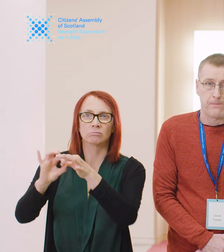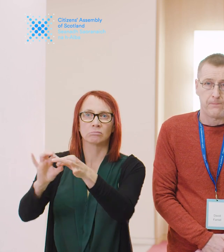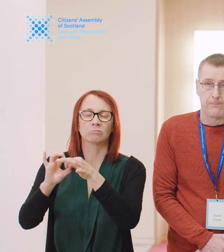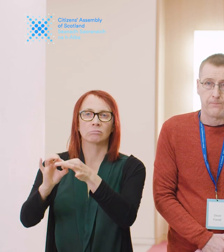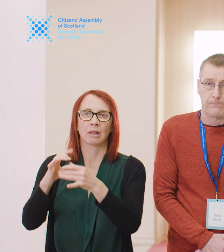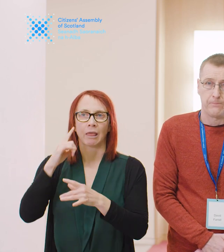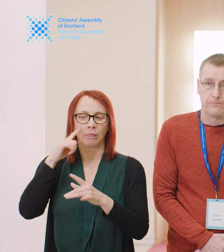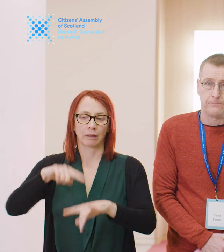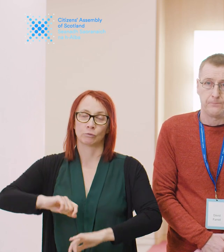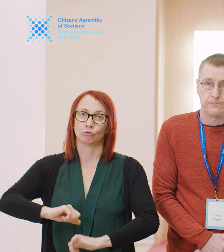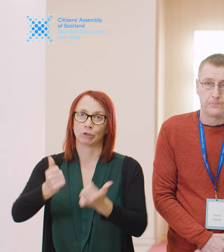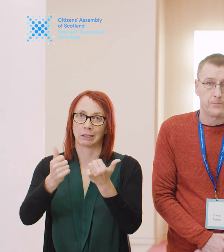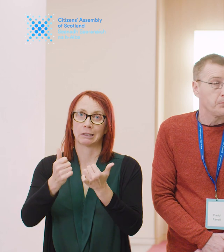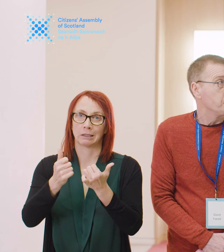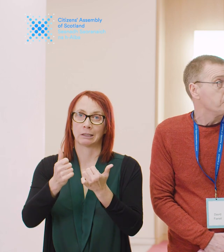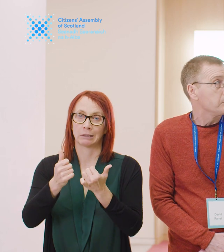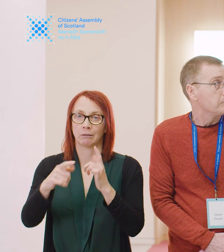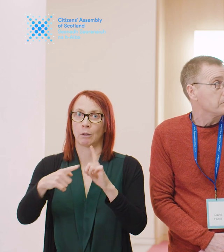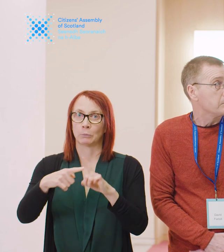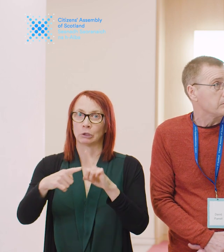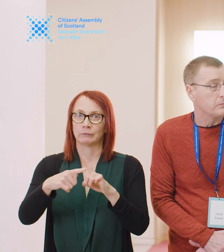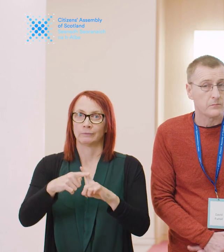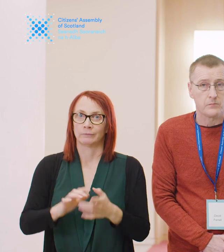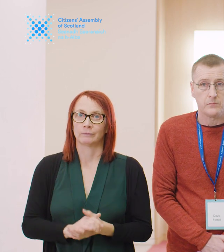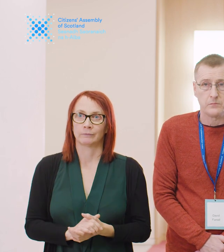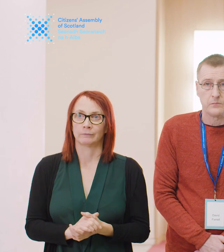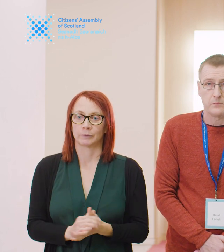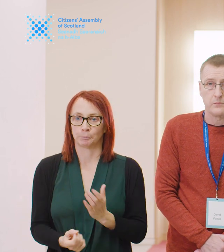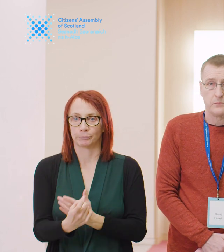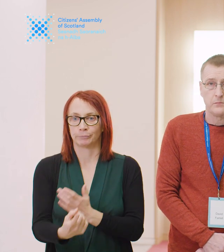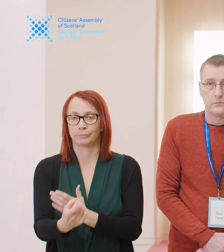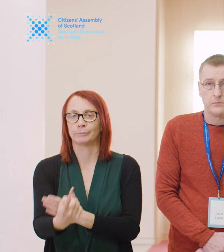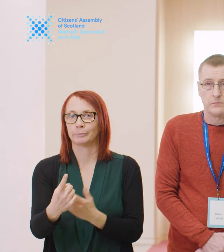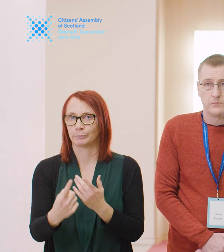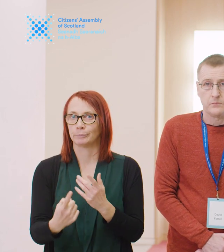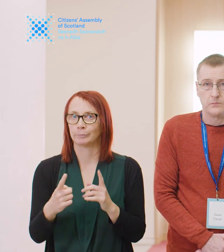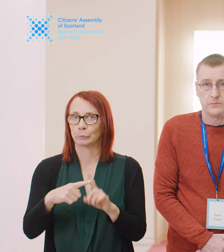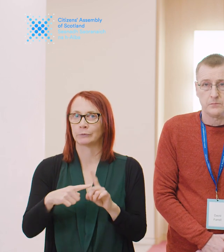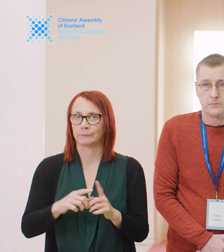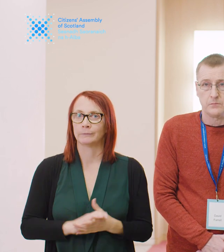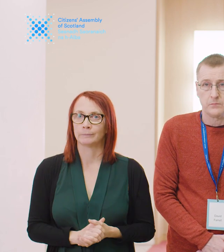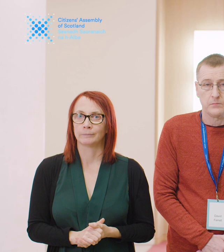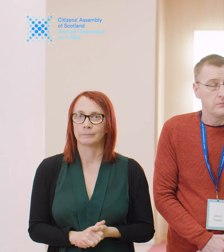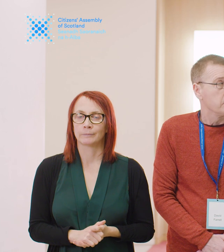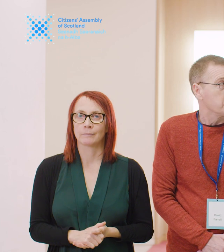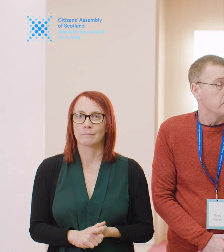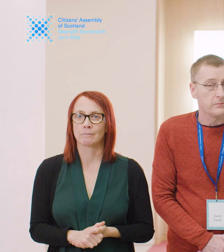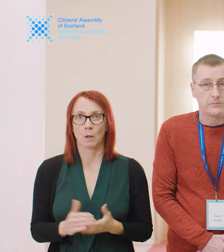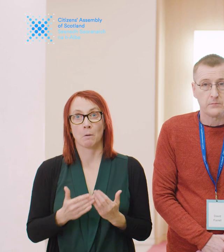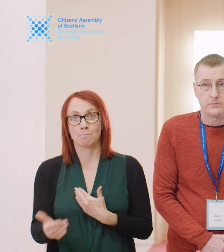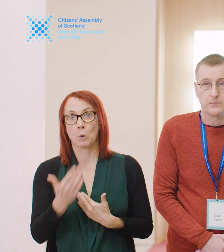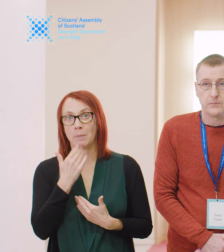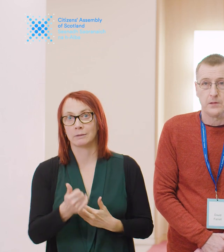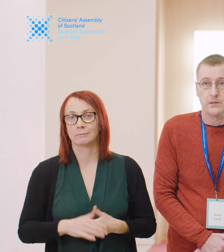this is a good thing for the company and I think you could get buzz out of things coming through these sessions at the same time. So, yeah, many more.